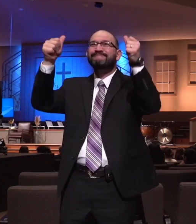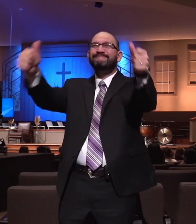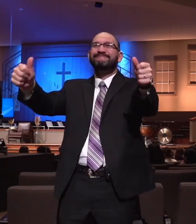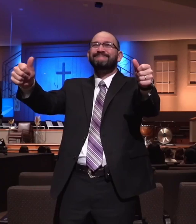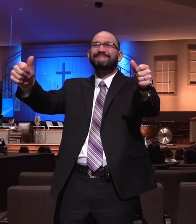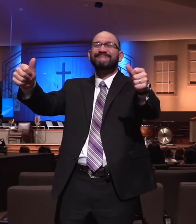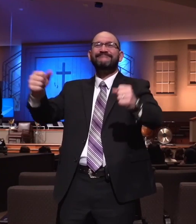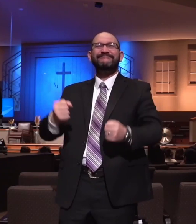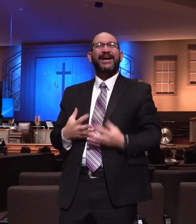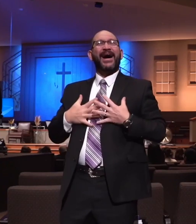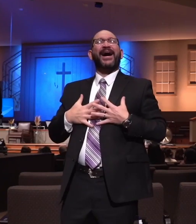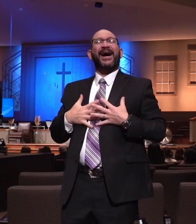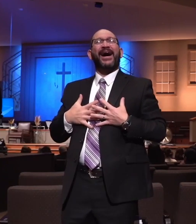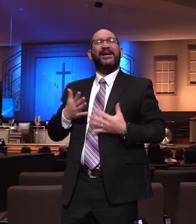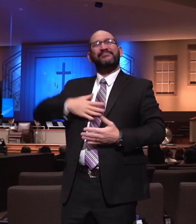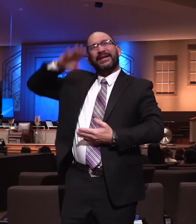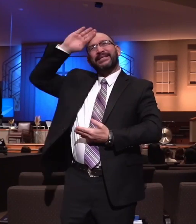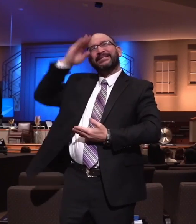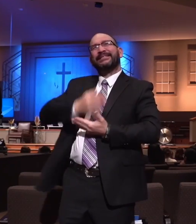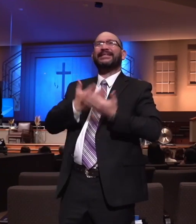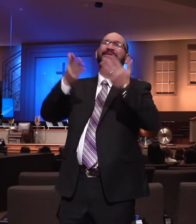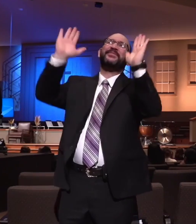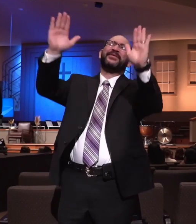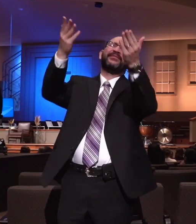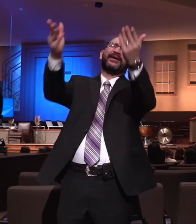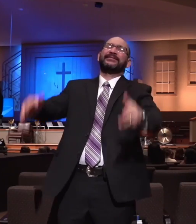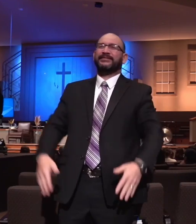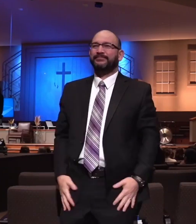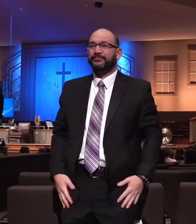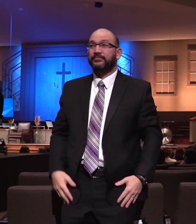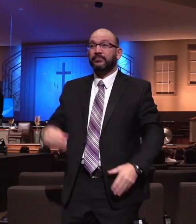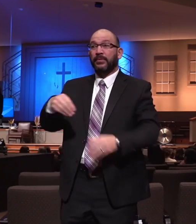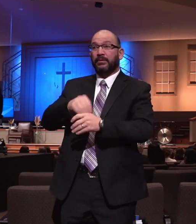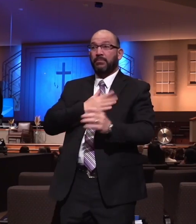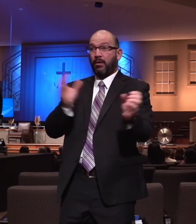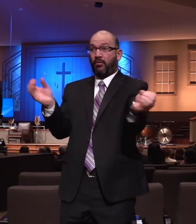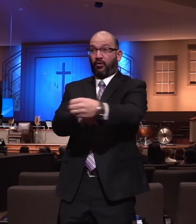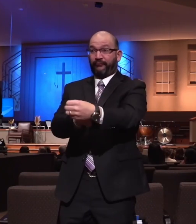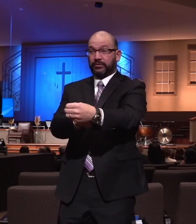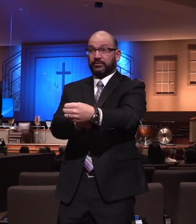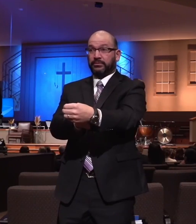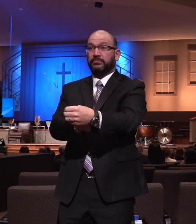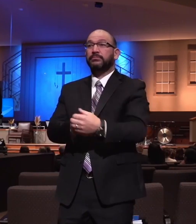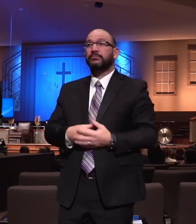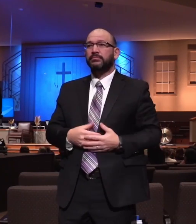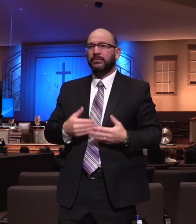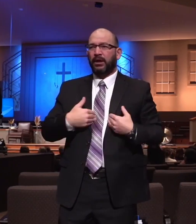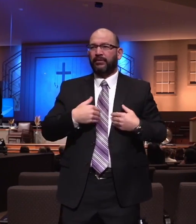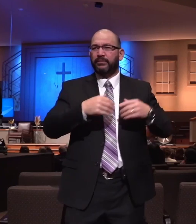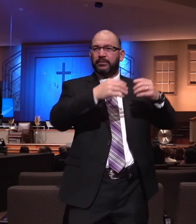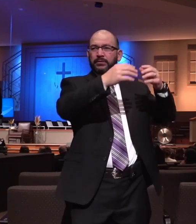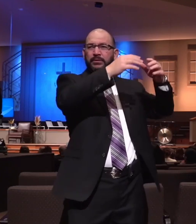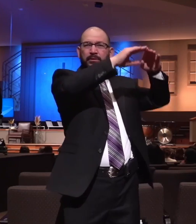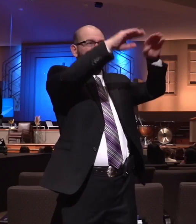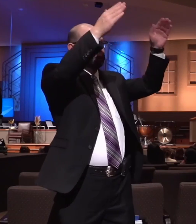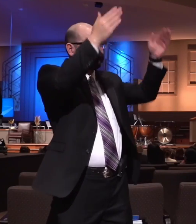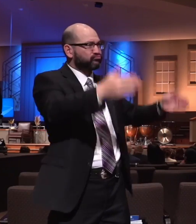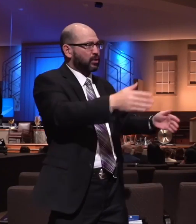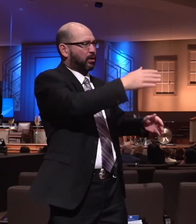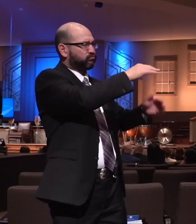And, and you want to remember it. In my office upstairs on one of the shelves, I have the decision card of my